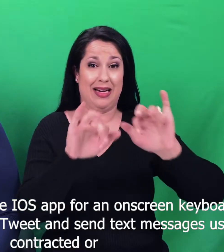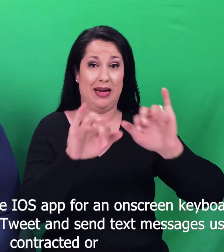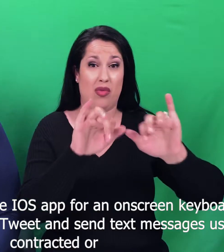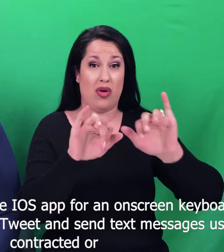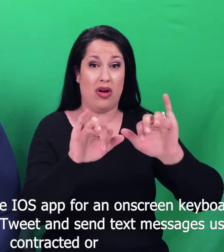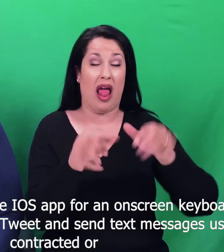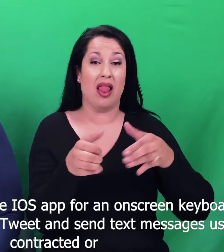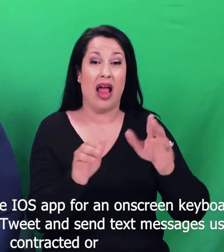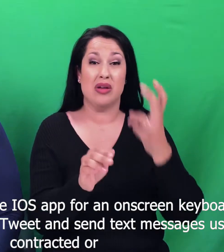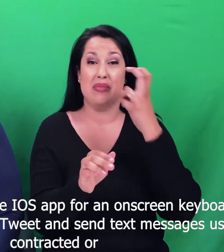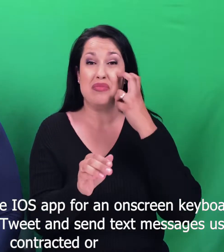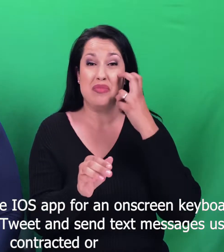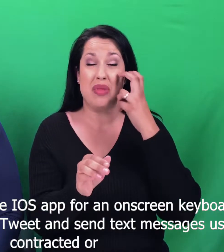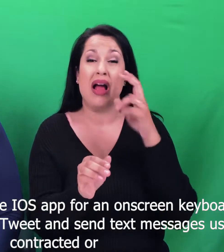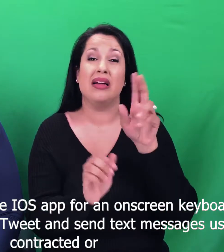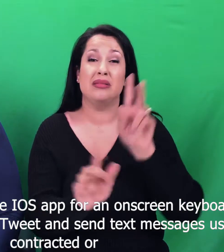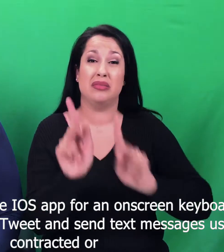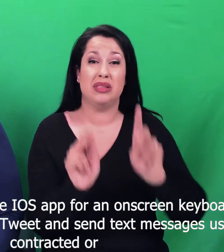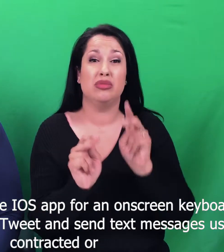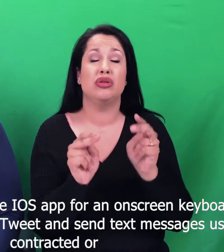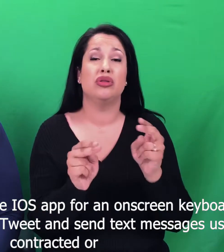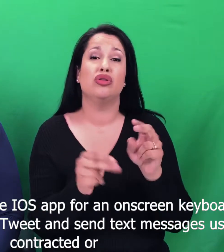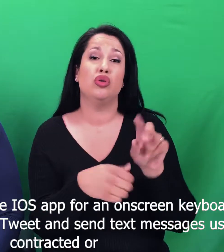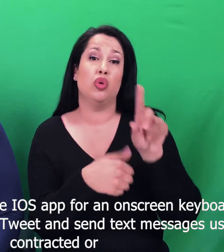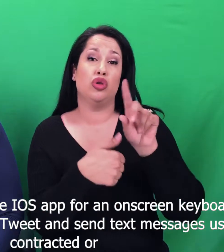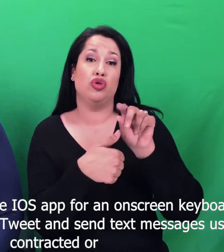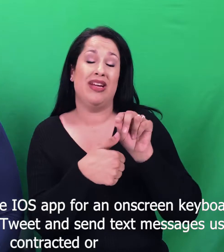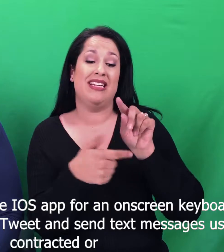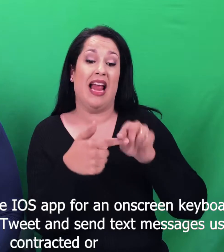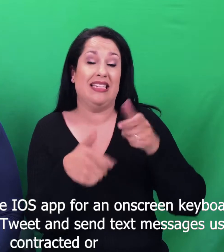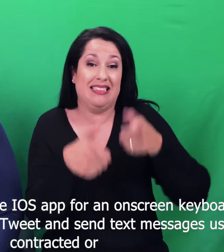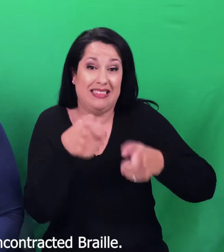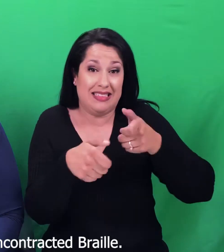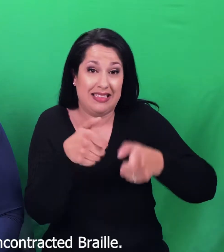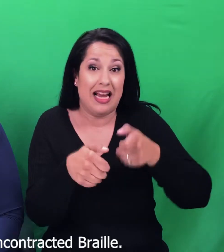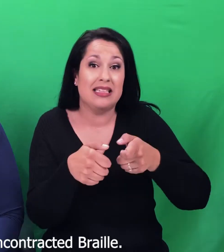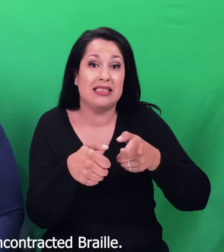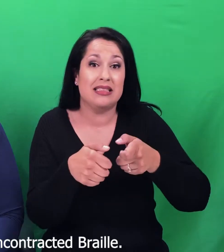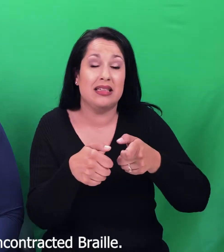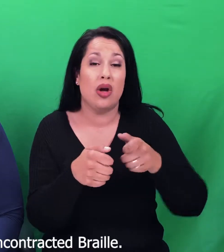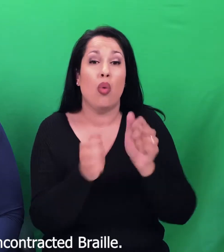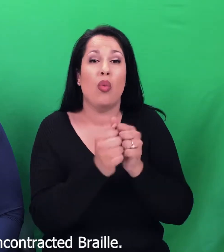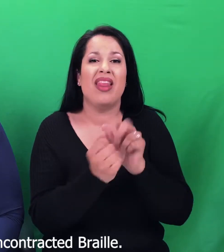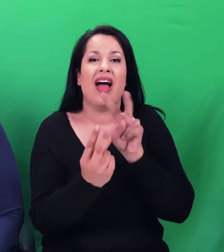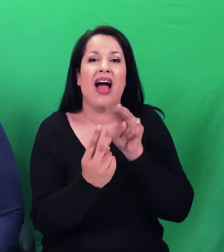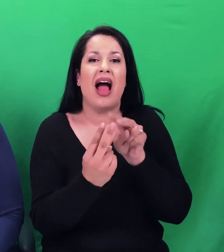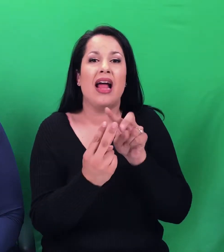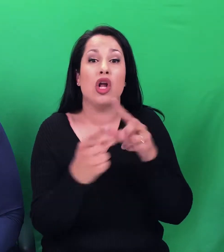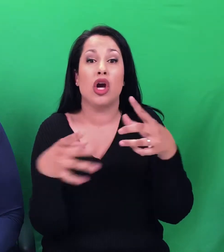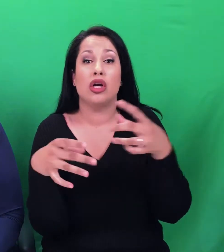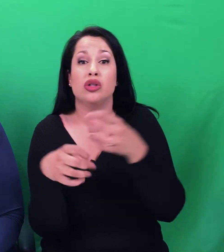and send text messages using contracted or uncontracted braille.